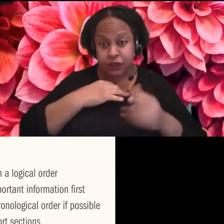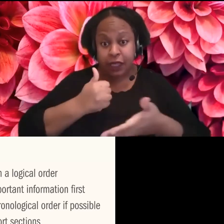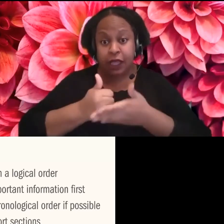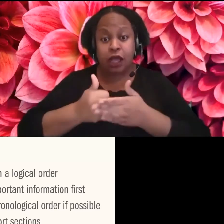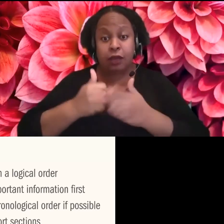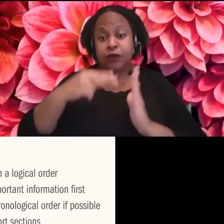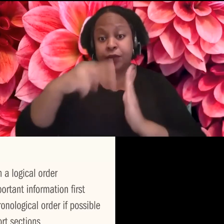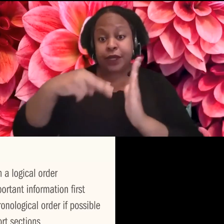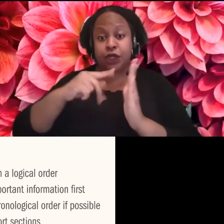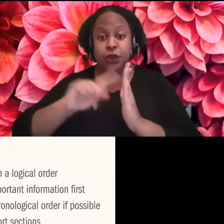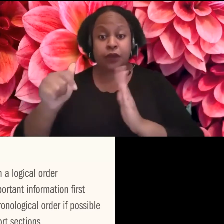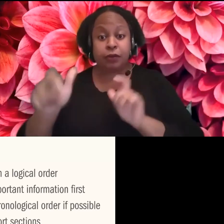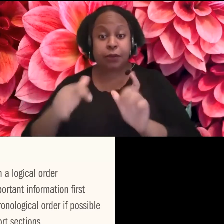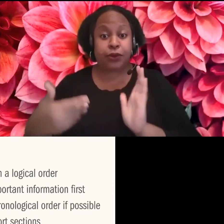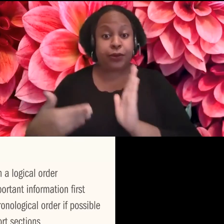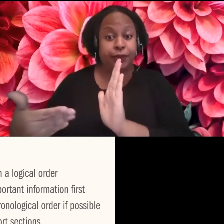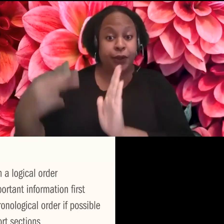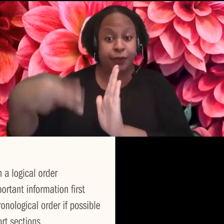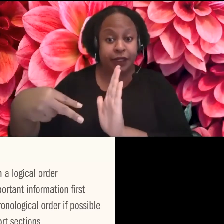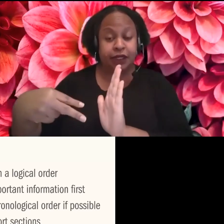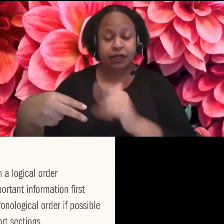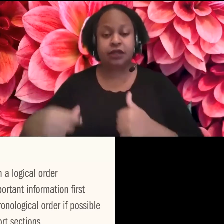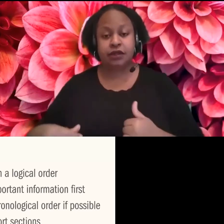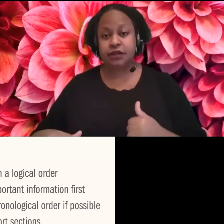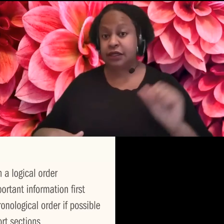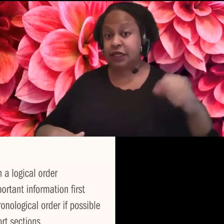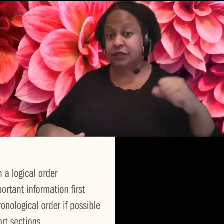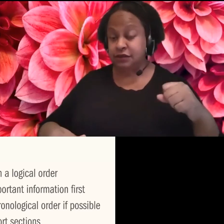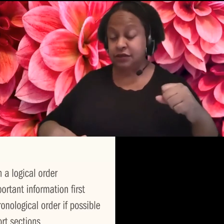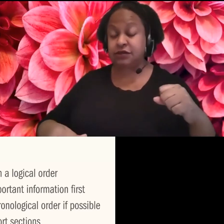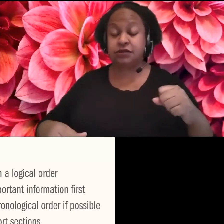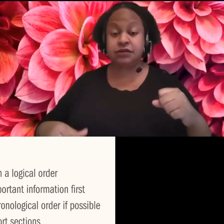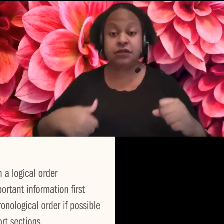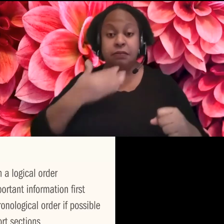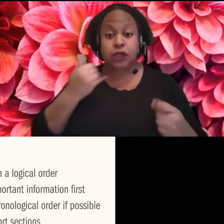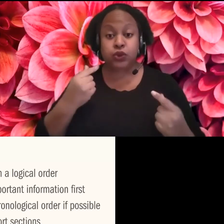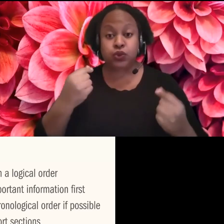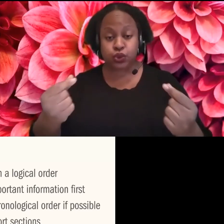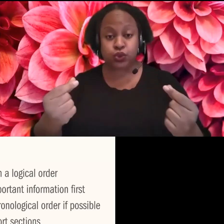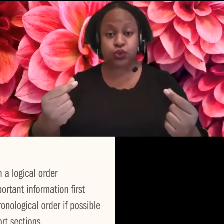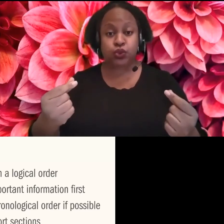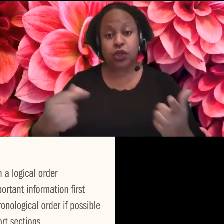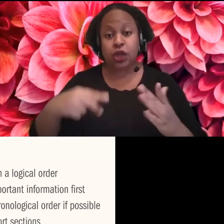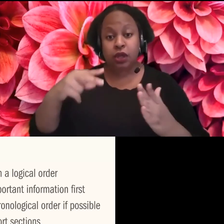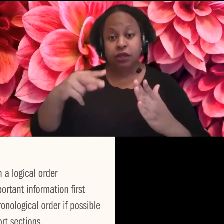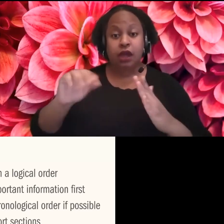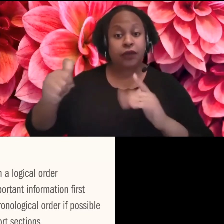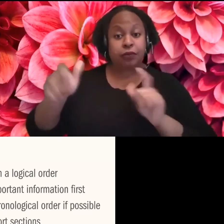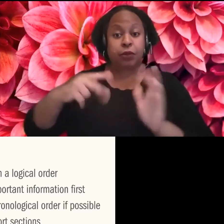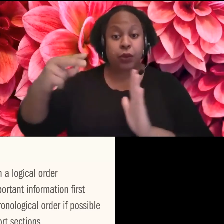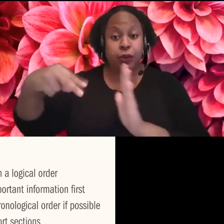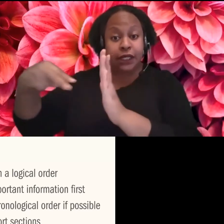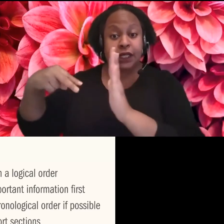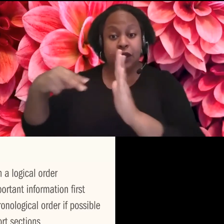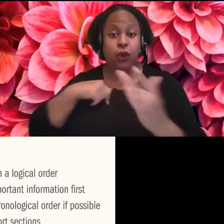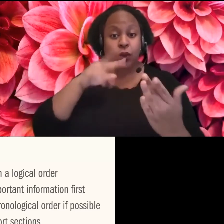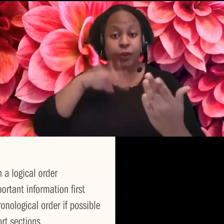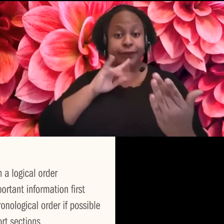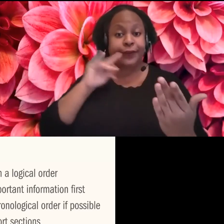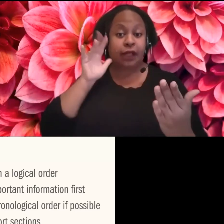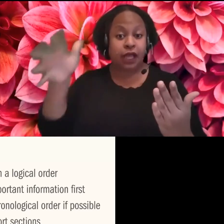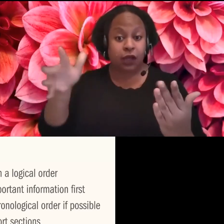Reading it to other people, leaving it for a couple of days and coming back to it. Um, I know it tangled, what we've done in the past is when